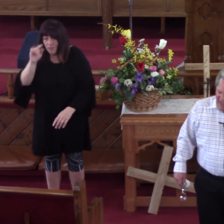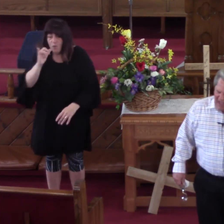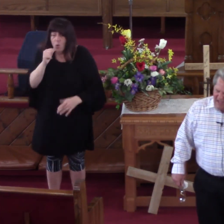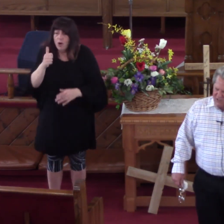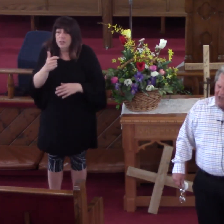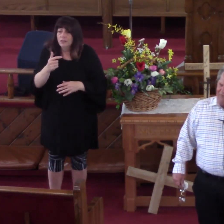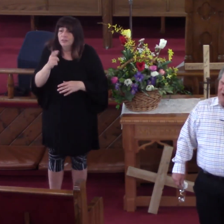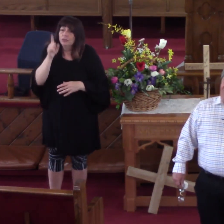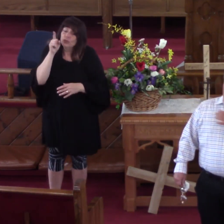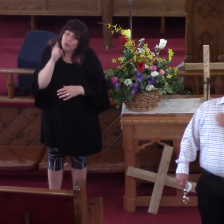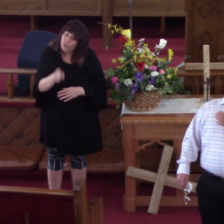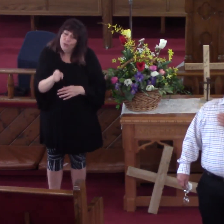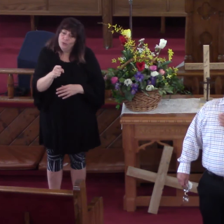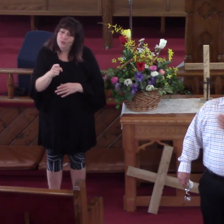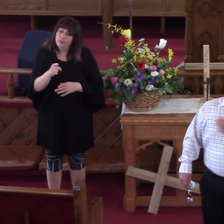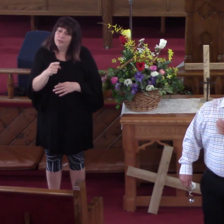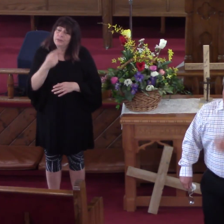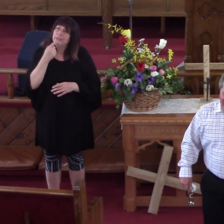Praise